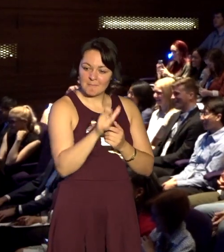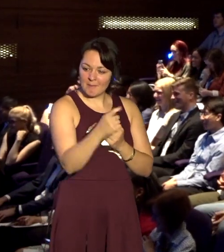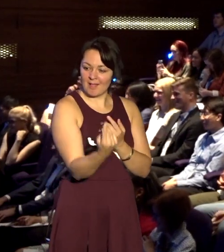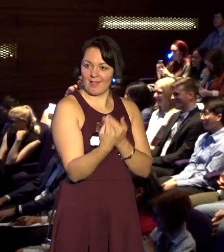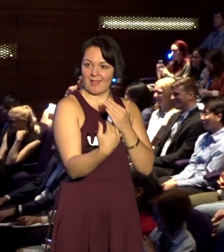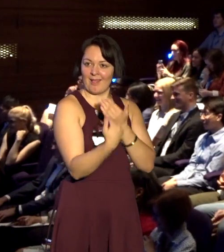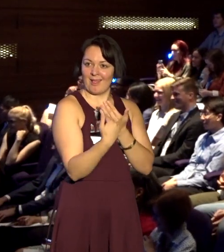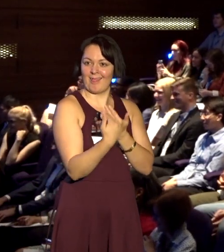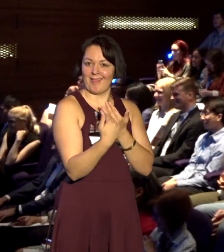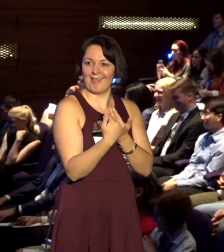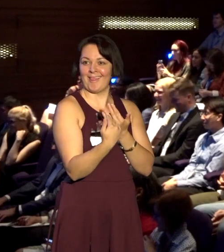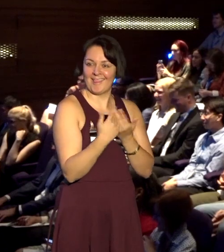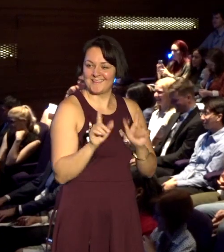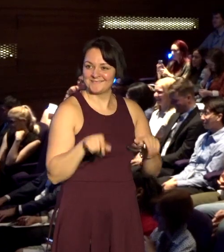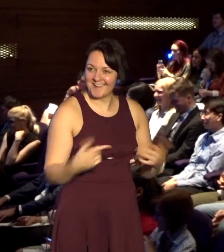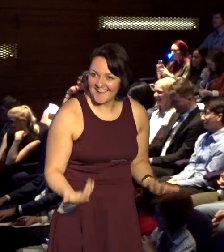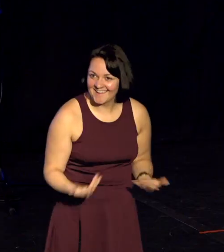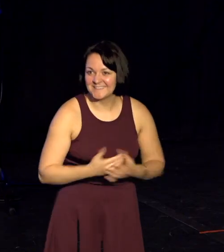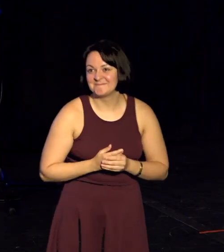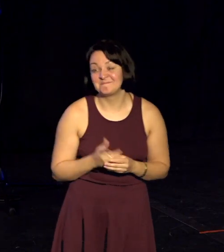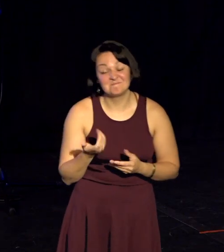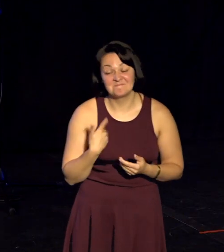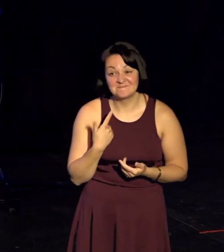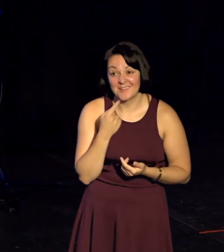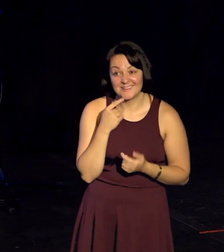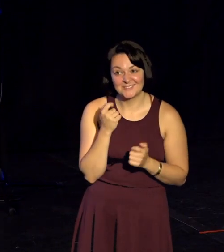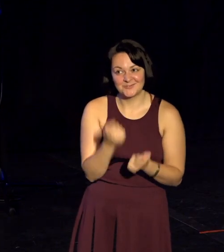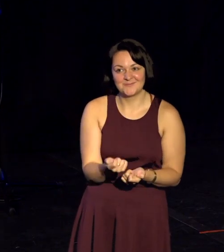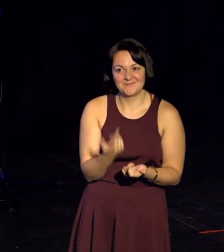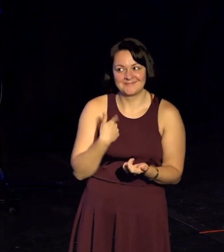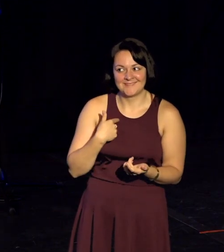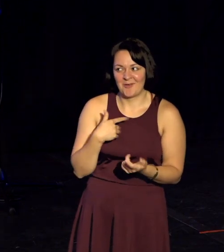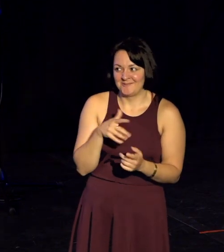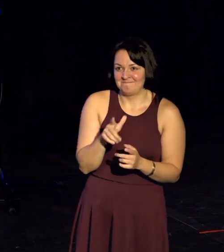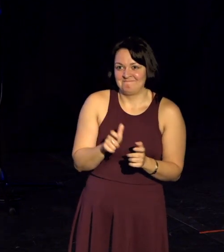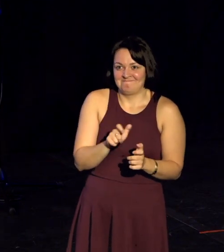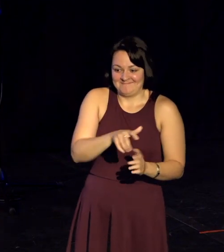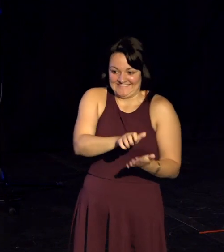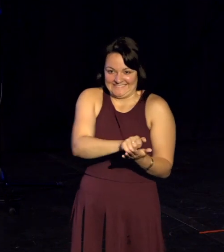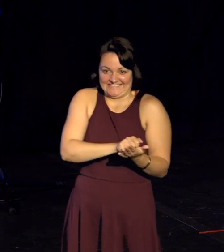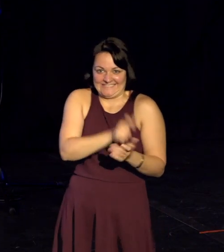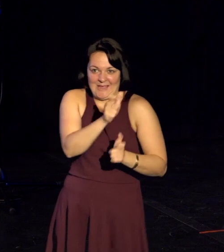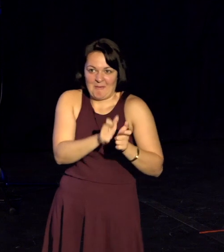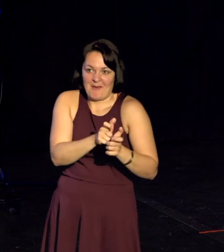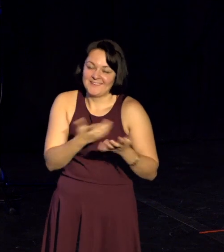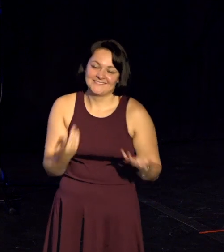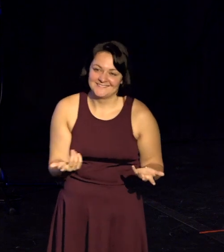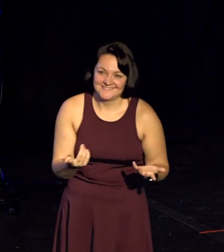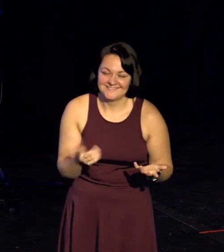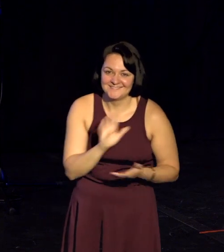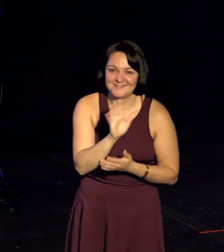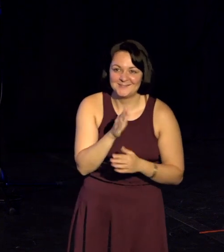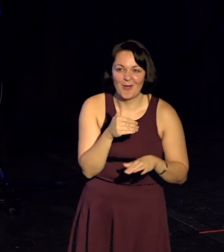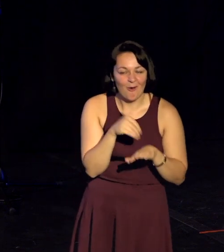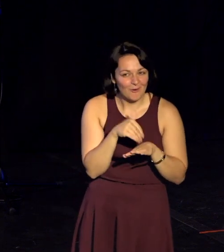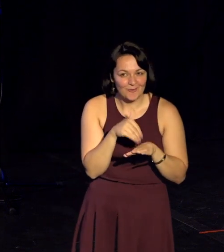I don't recommend doing this. I'm not sure if it's kidnapping or not. So I would say mostly